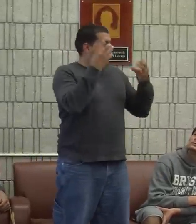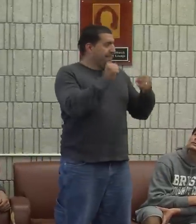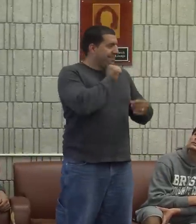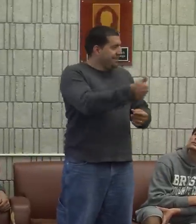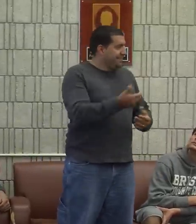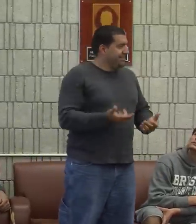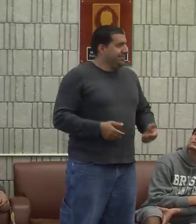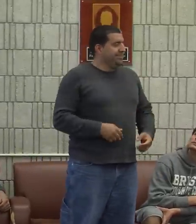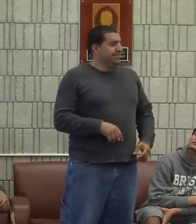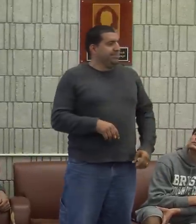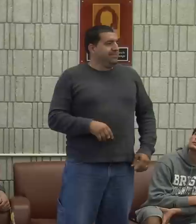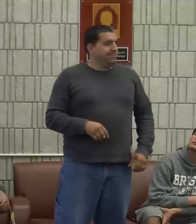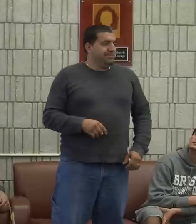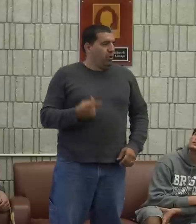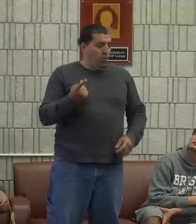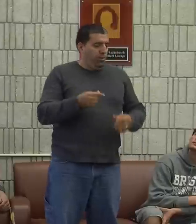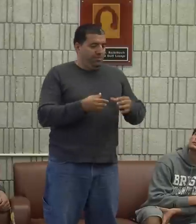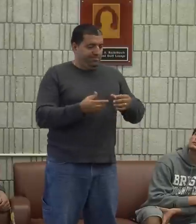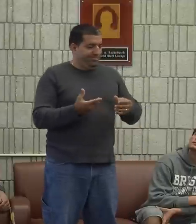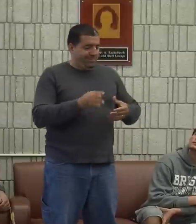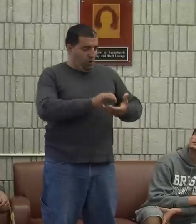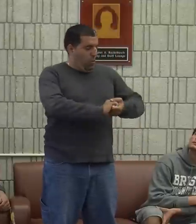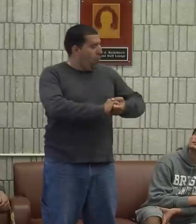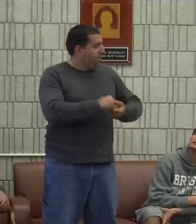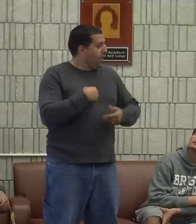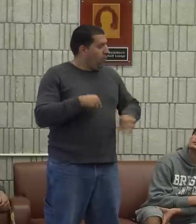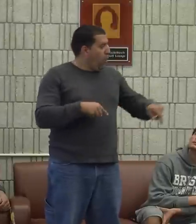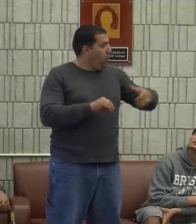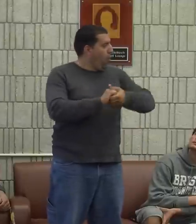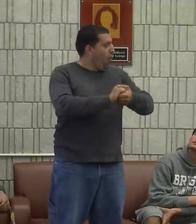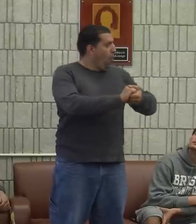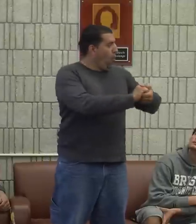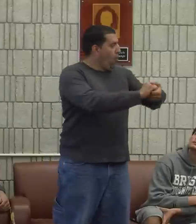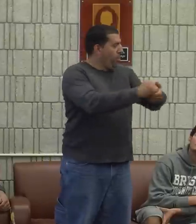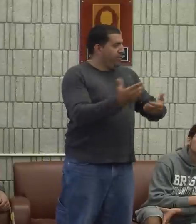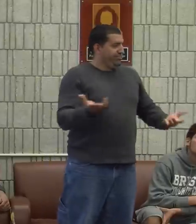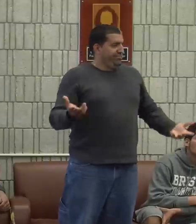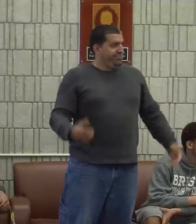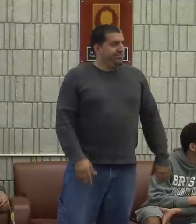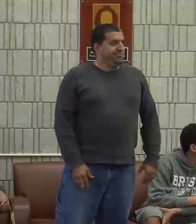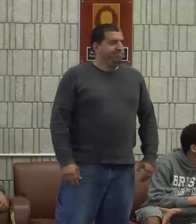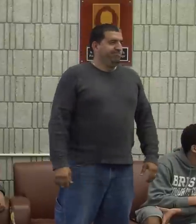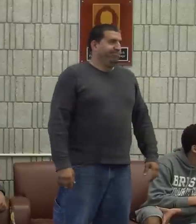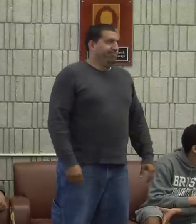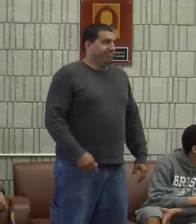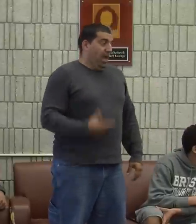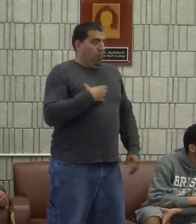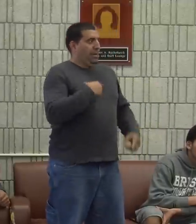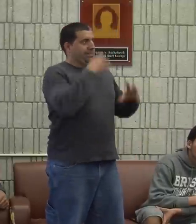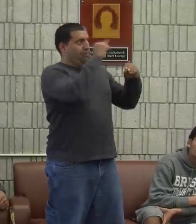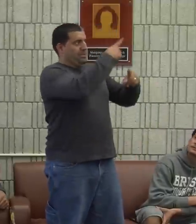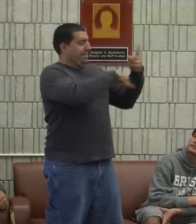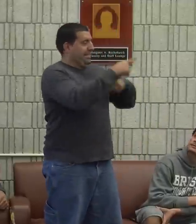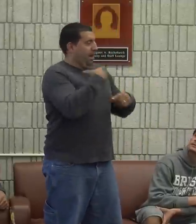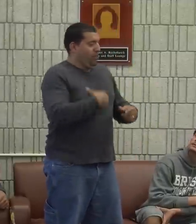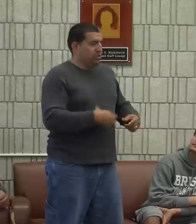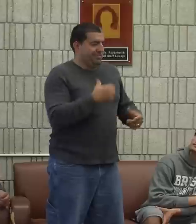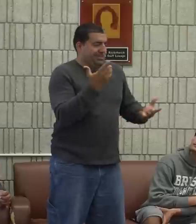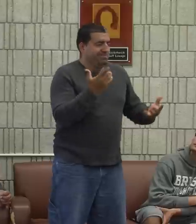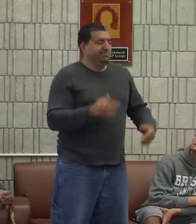They really wanted to learn sign language, but didn't. What? They would like hold my hand and walk around with me. I wish I could teach